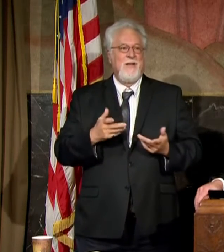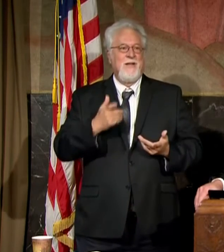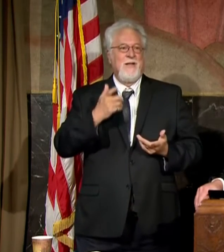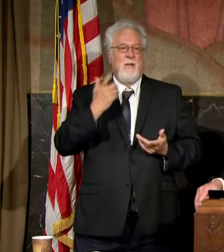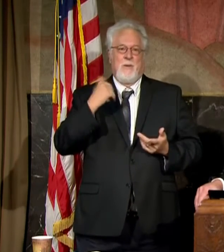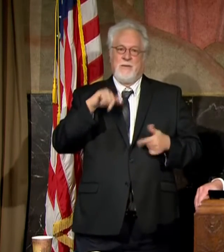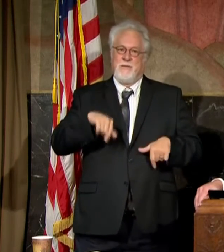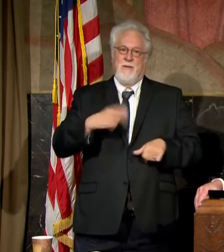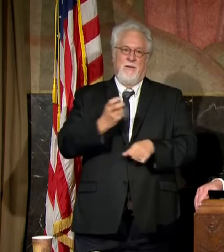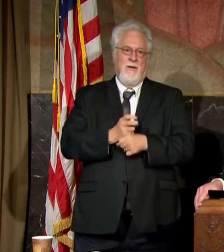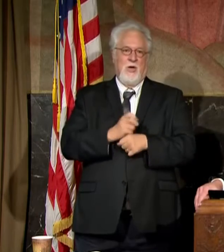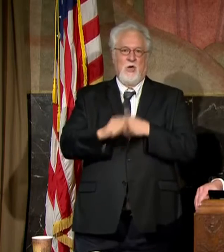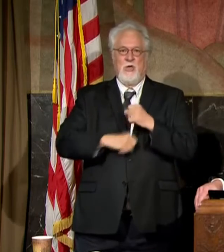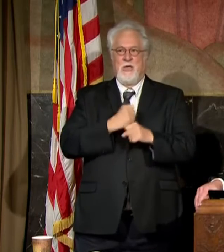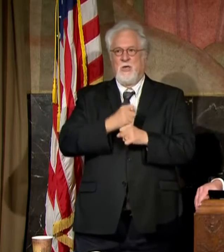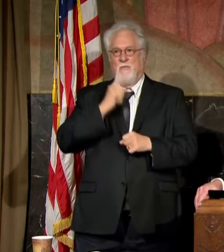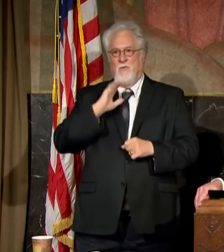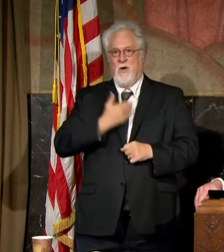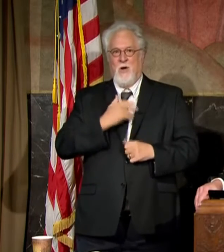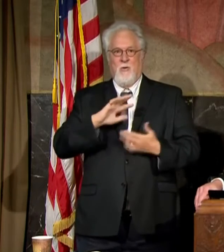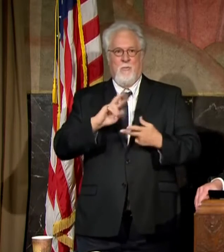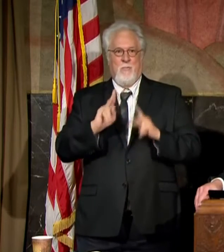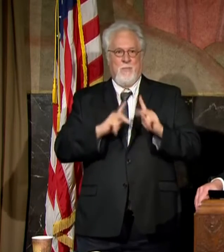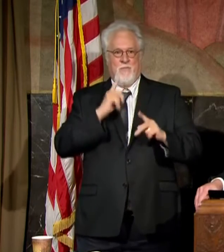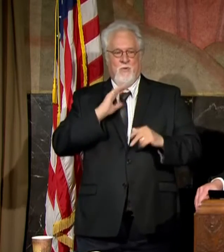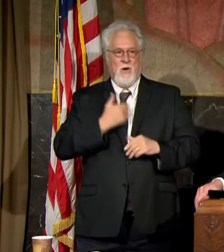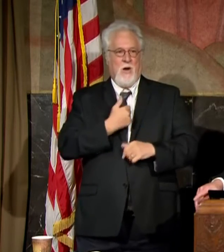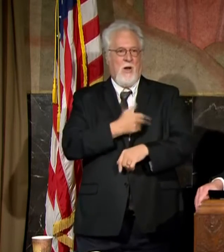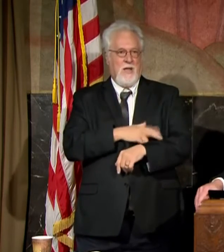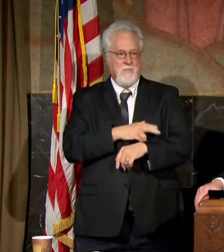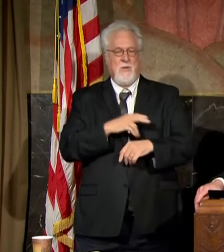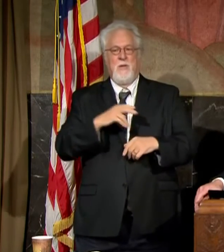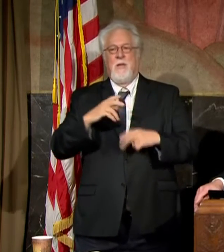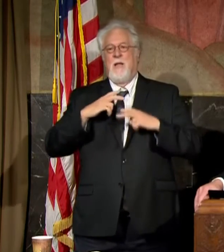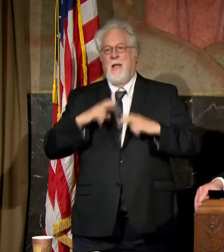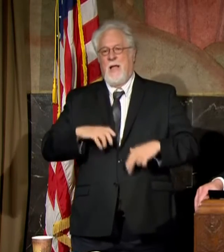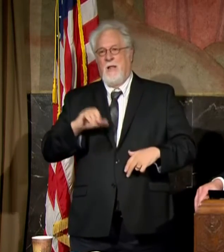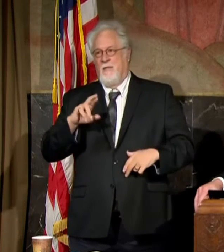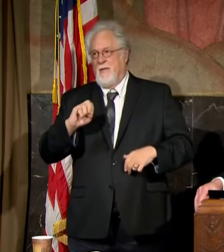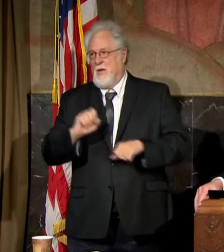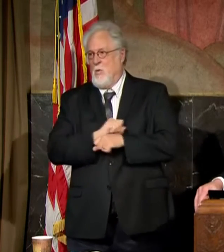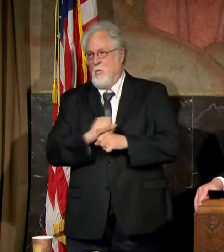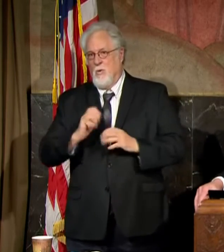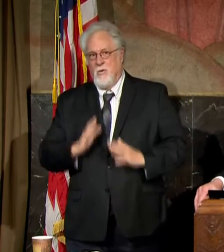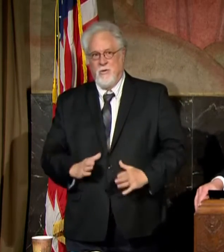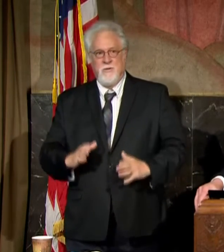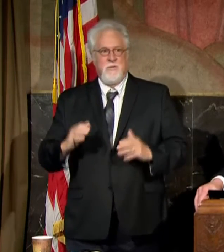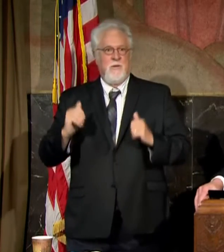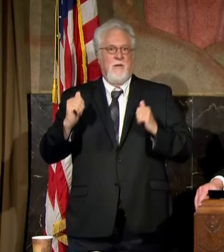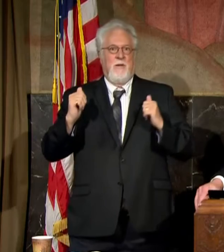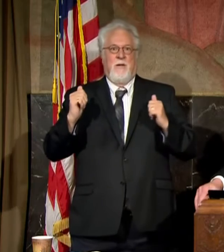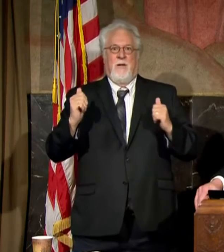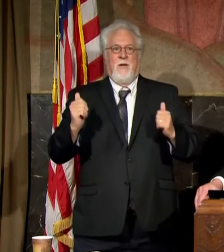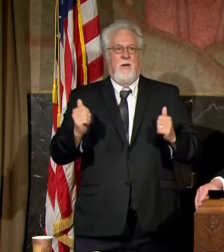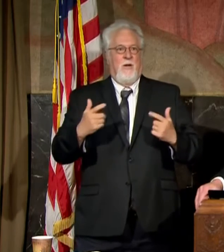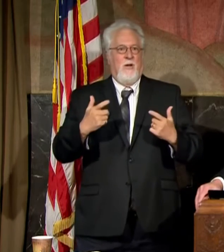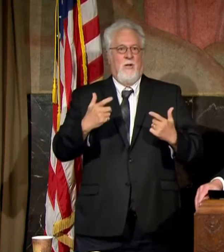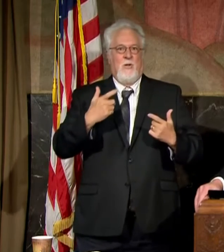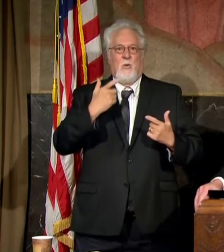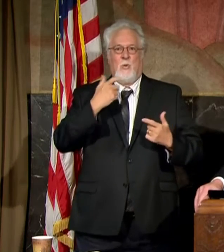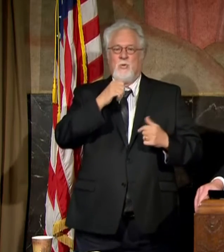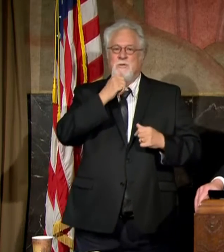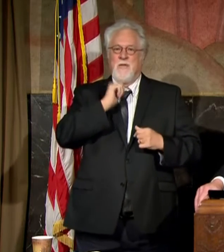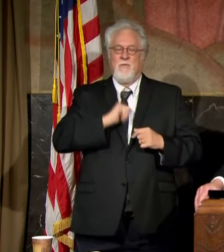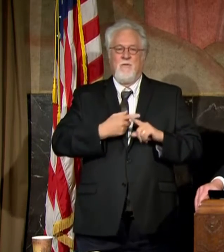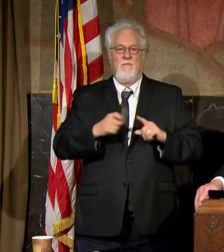very, very difficult year for our people, for our hospitals and our health care workers, for all those who've been suffering